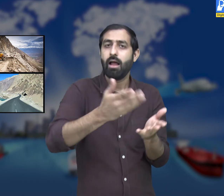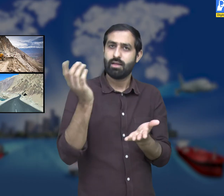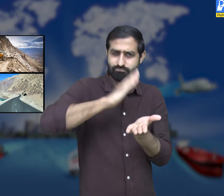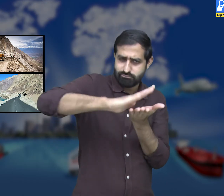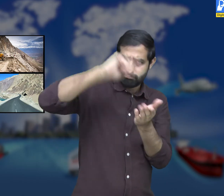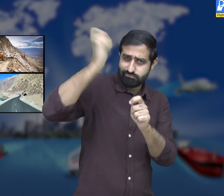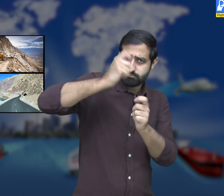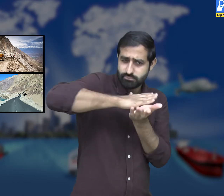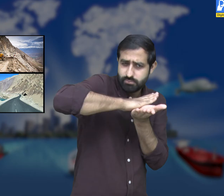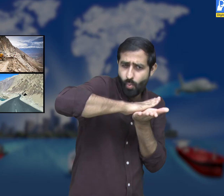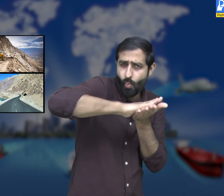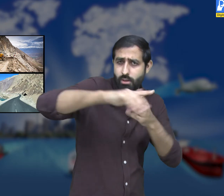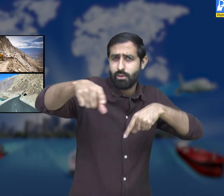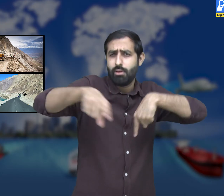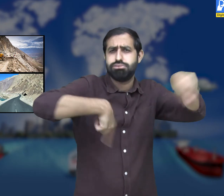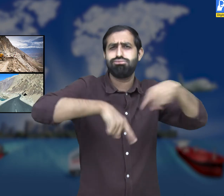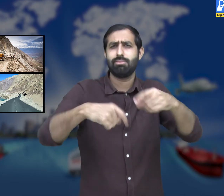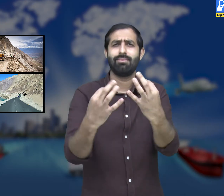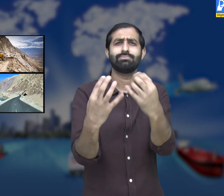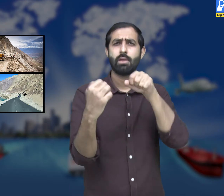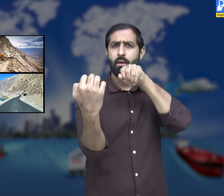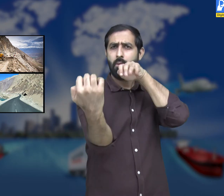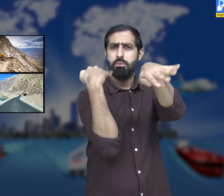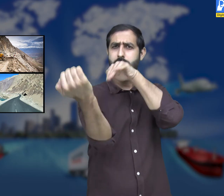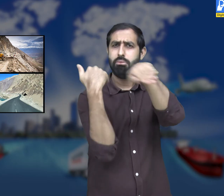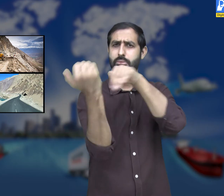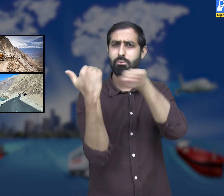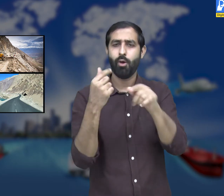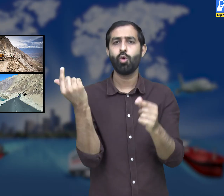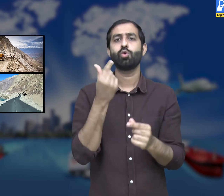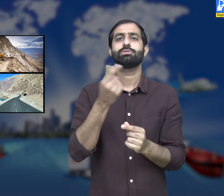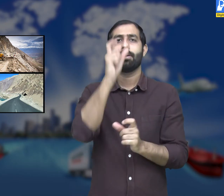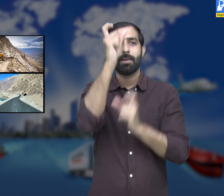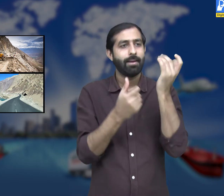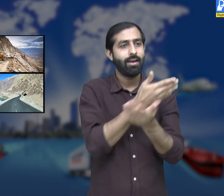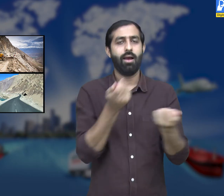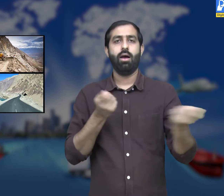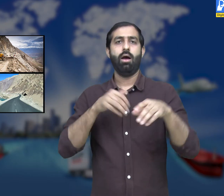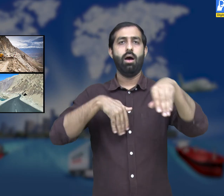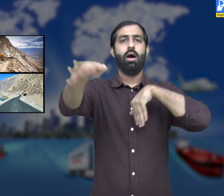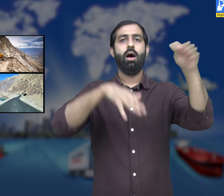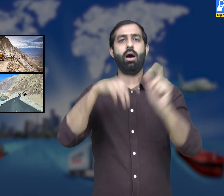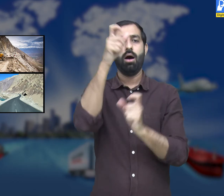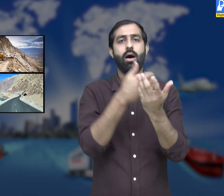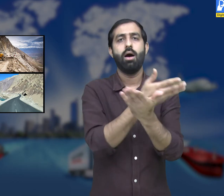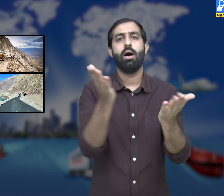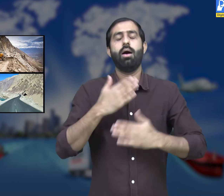these roads were in poor condition which is now repaired and maintained by the responsible authority. It made the travelling